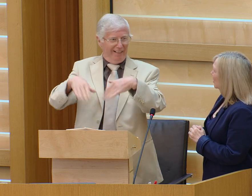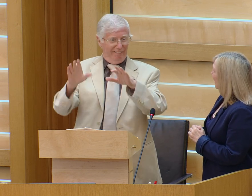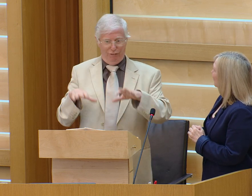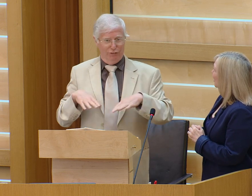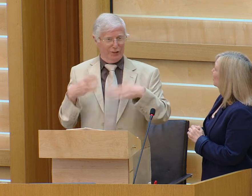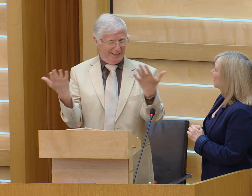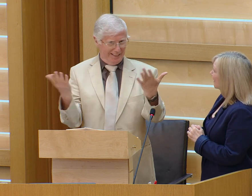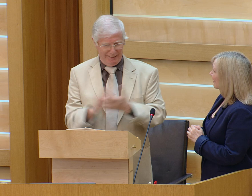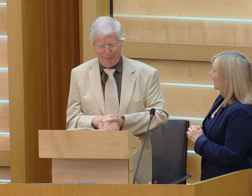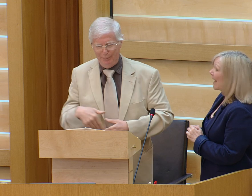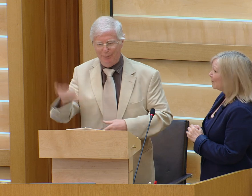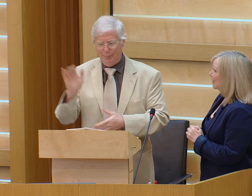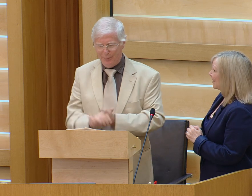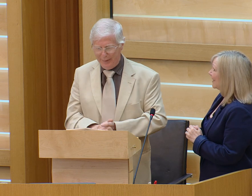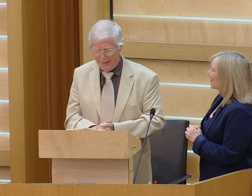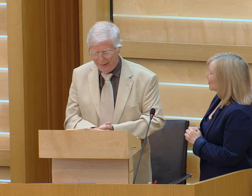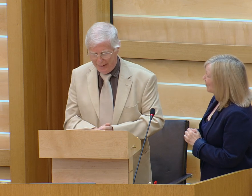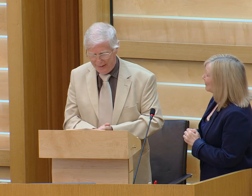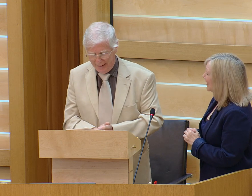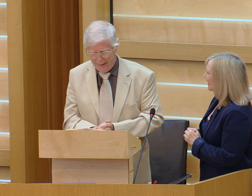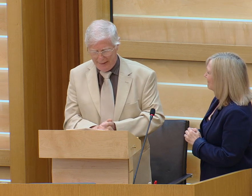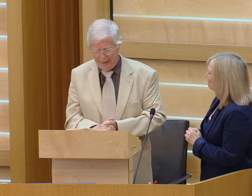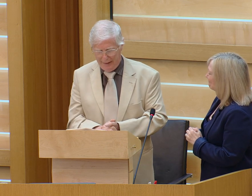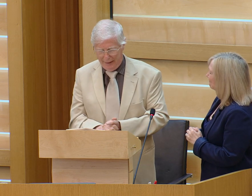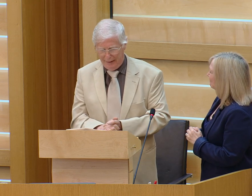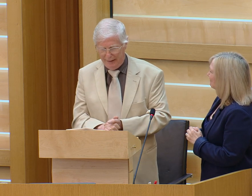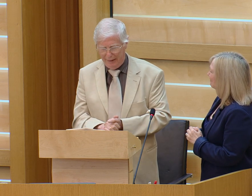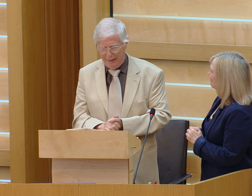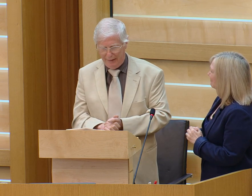communication might have been too difficult and I was I got to go free